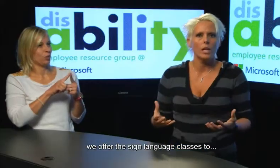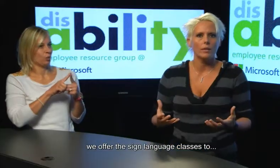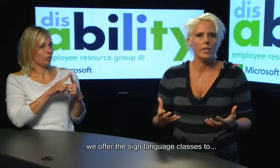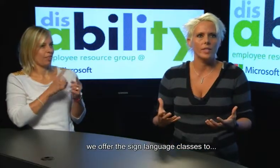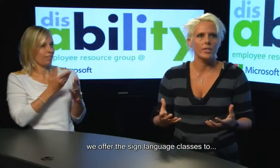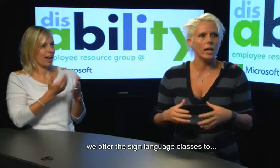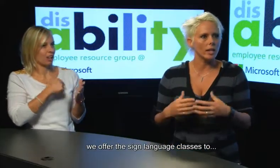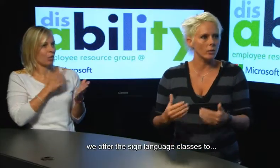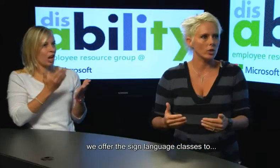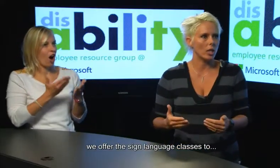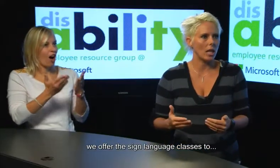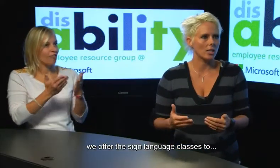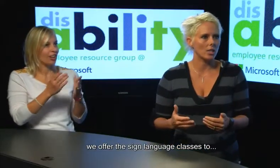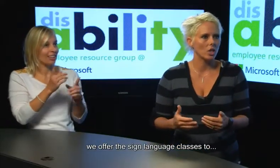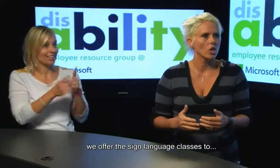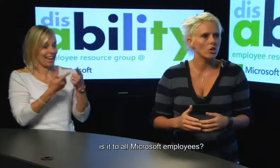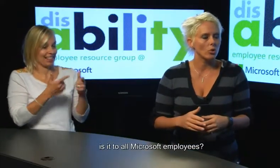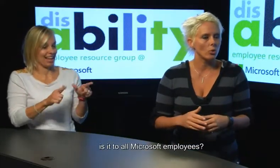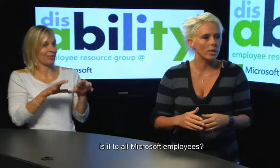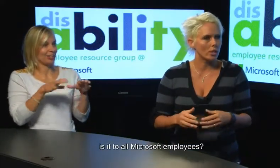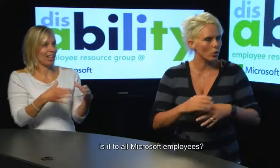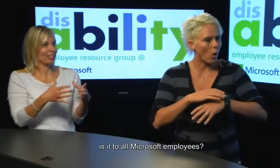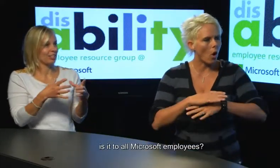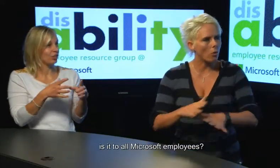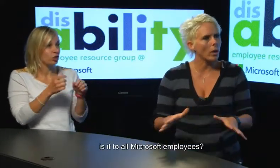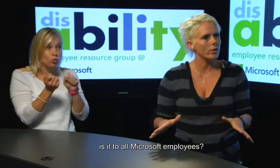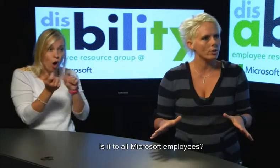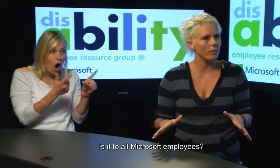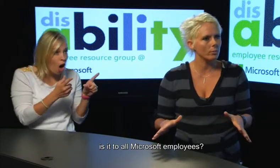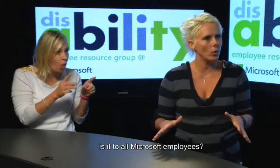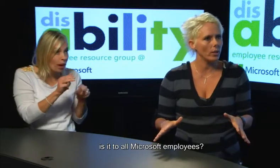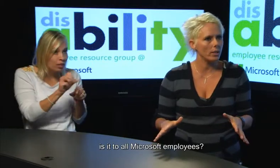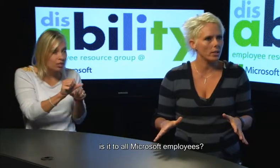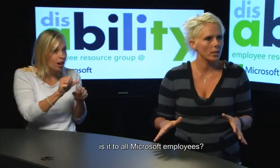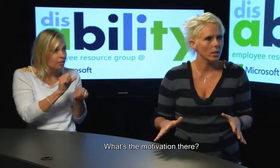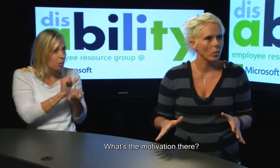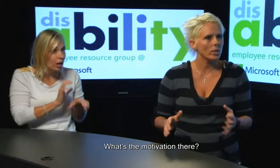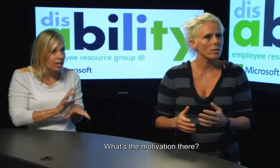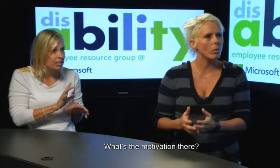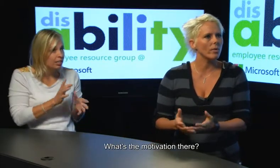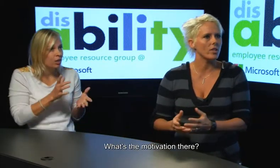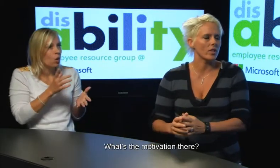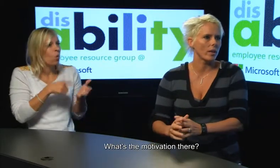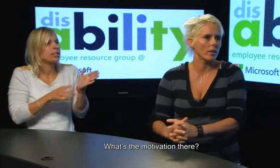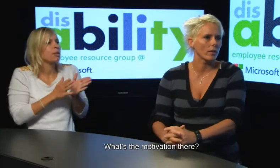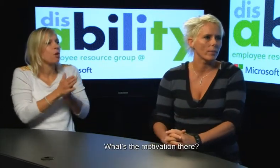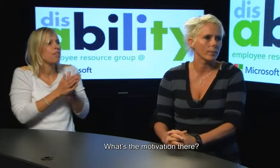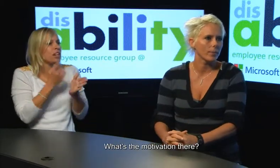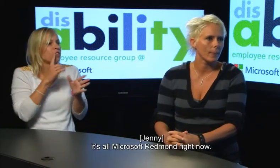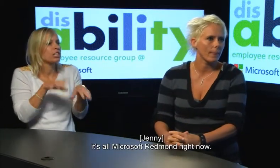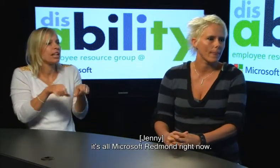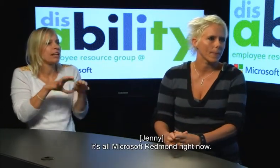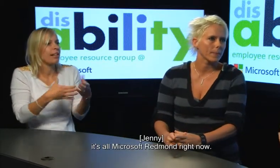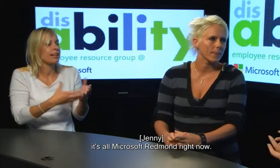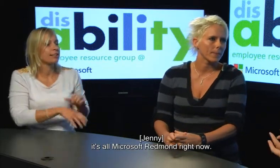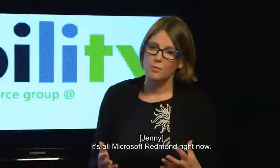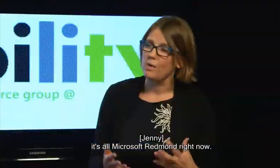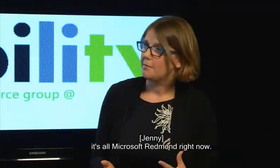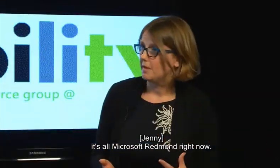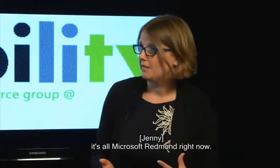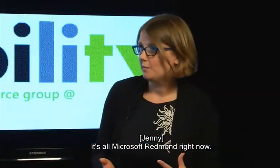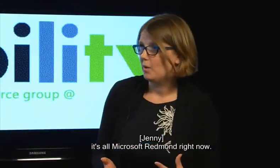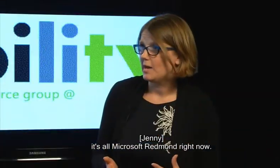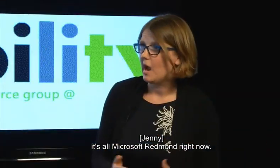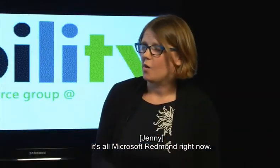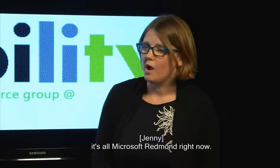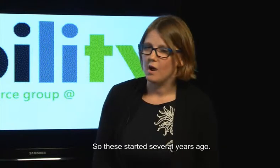offer the sign language classes to is it to all Microsoft employees what's the motivation there so it's all Microsoft